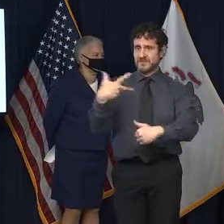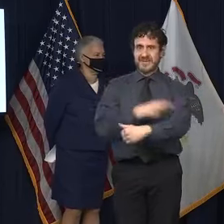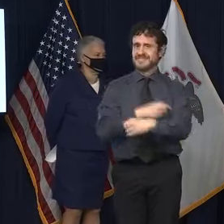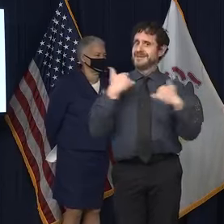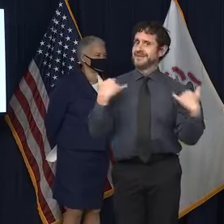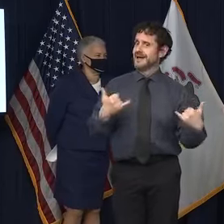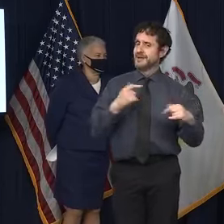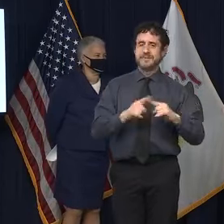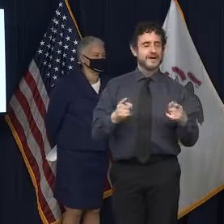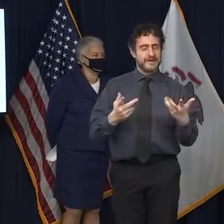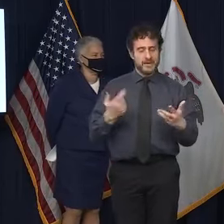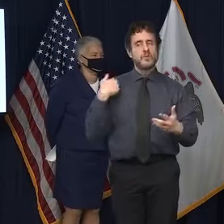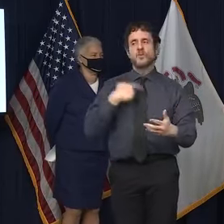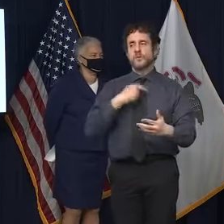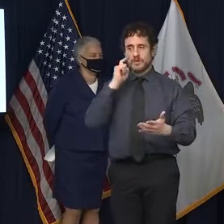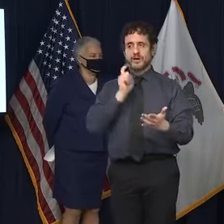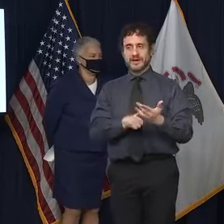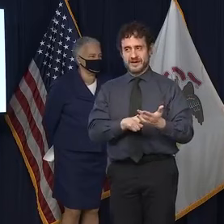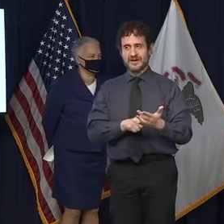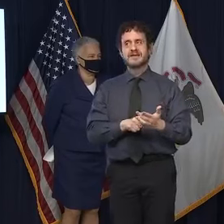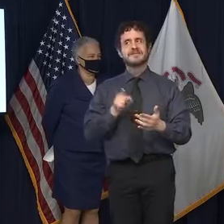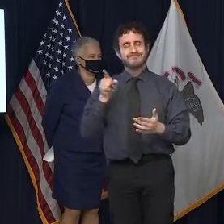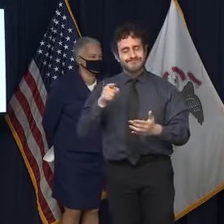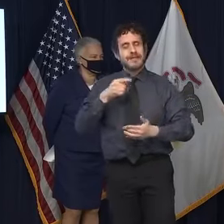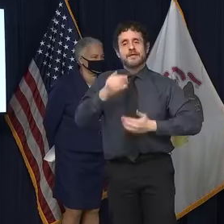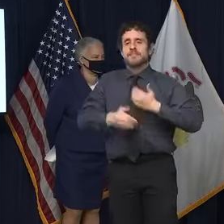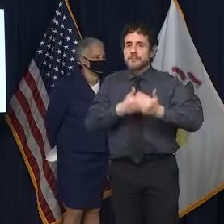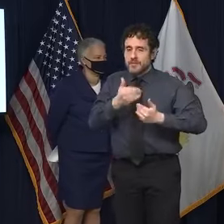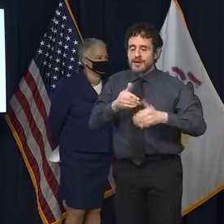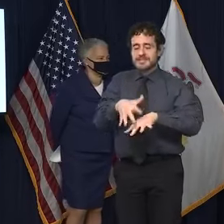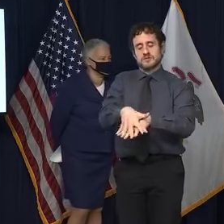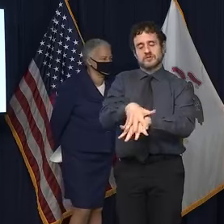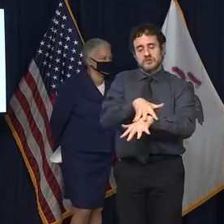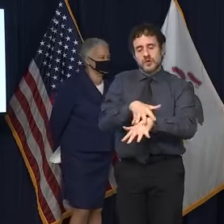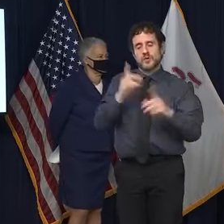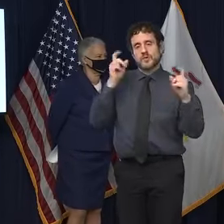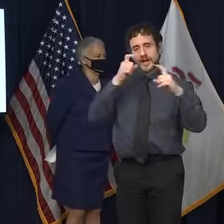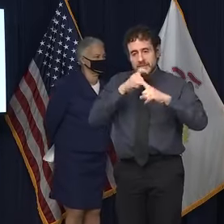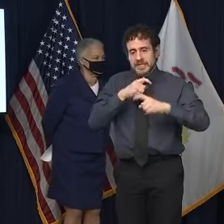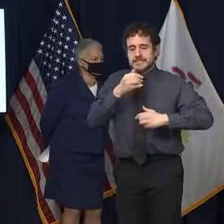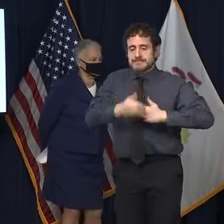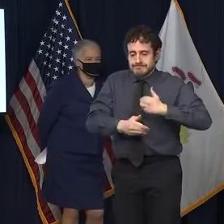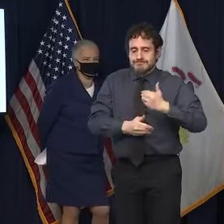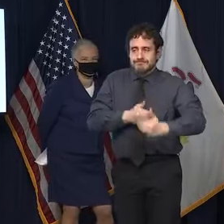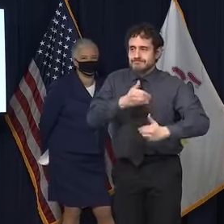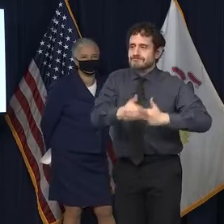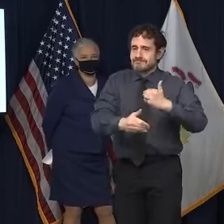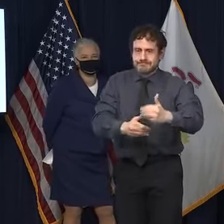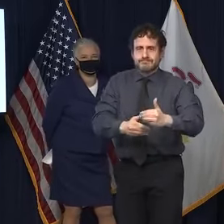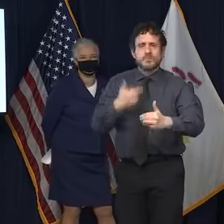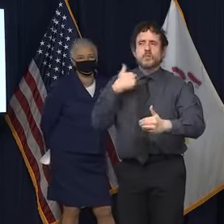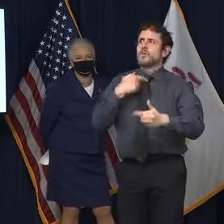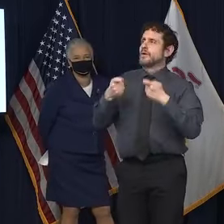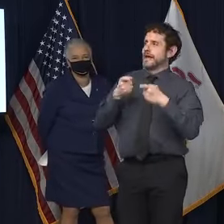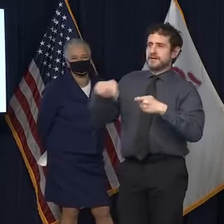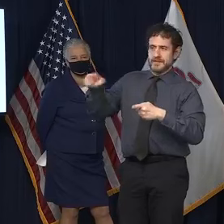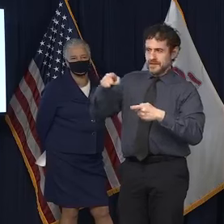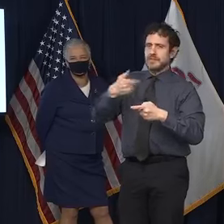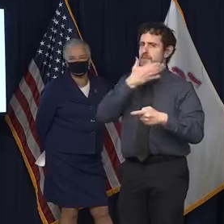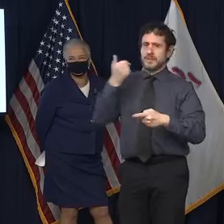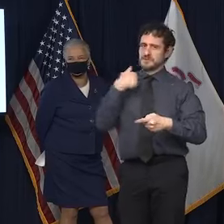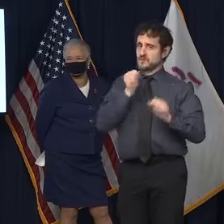but I wouldn't think we need to recognize that this is a, you know, a complex process, uh, and it's being handled as best it could be.